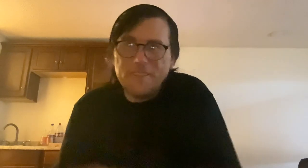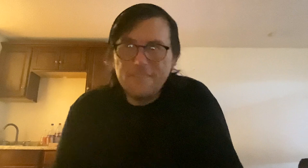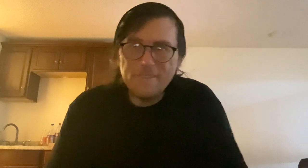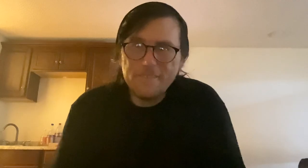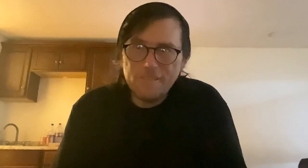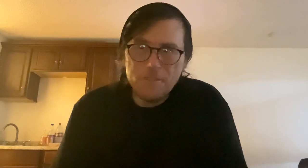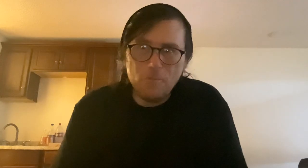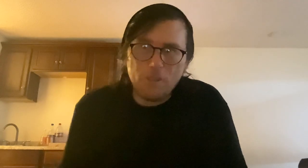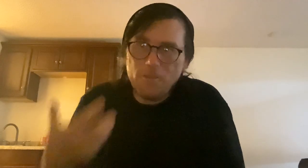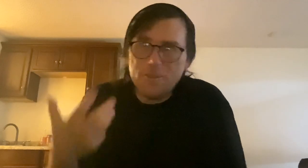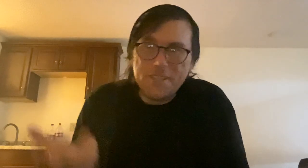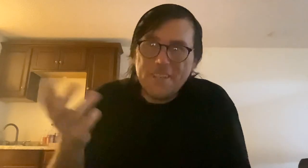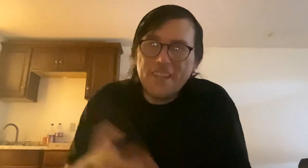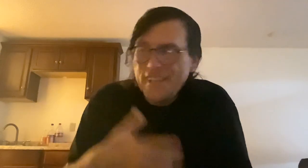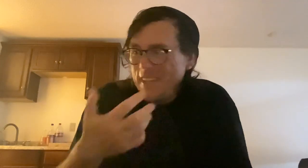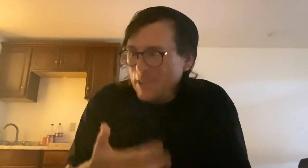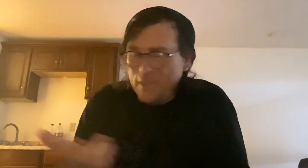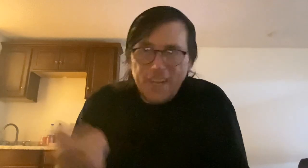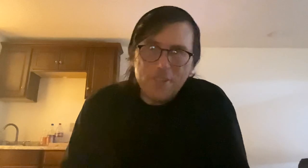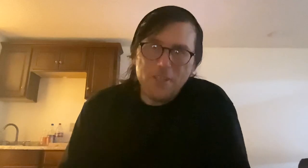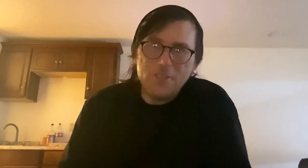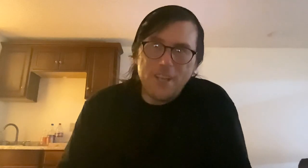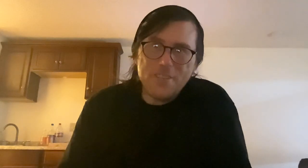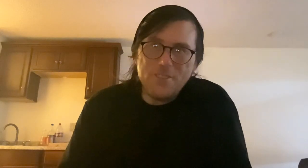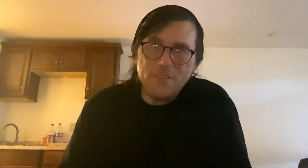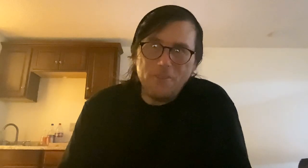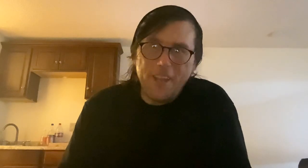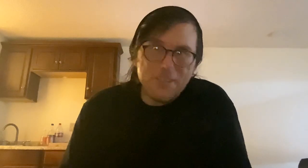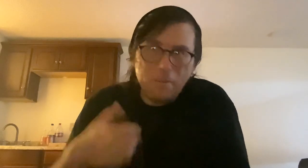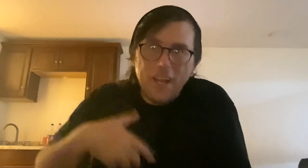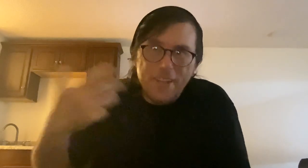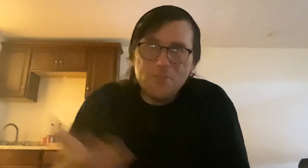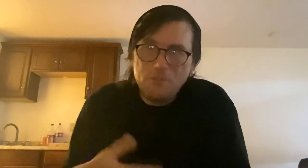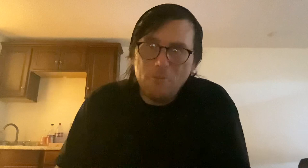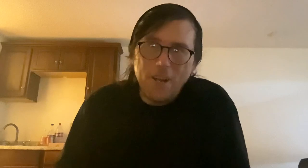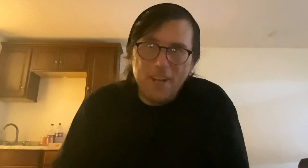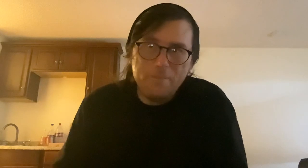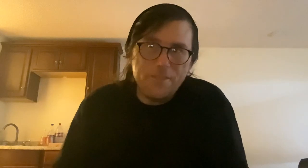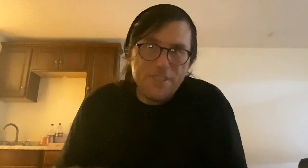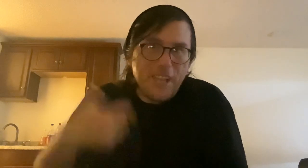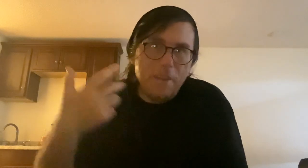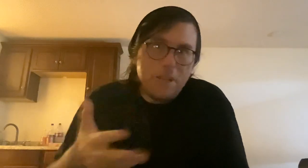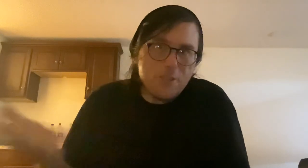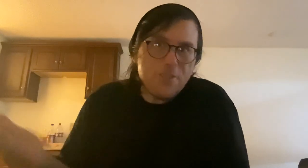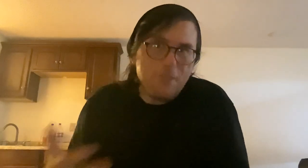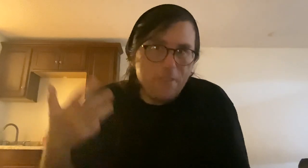work for Disney. You could actually just do is apply to Disney Animation Studios